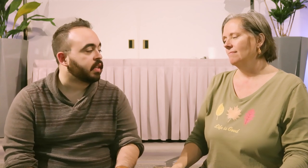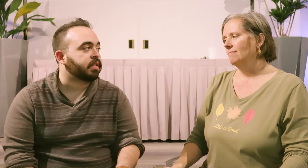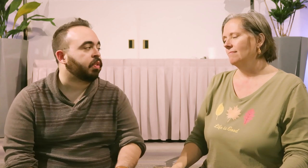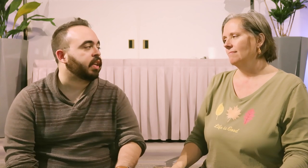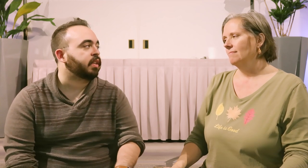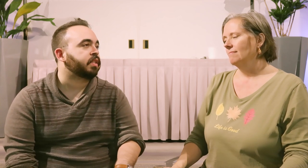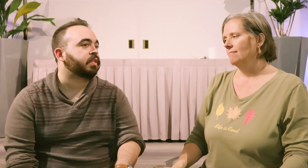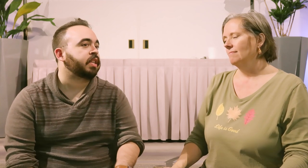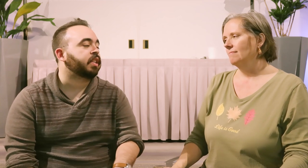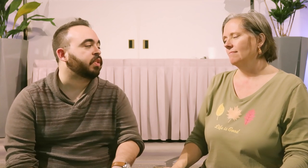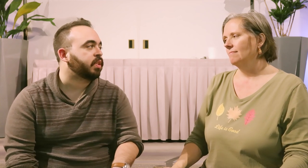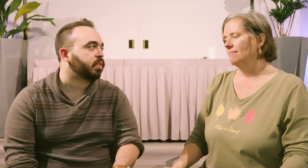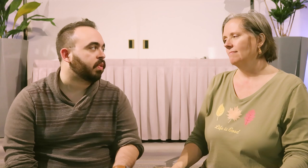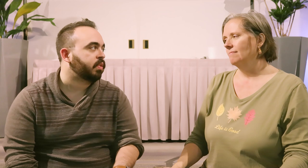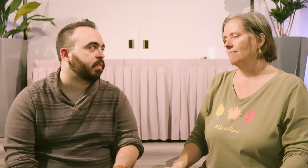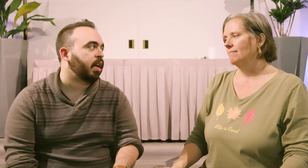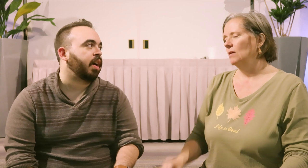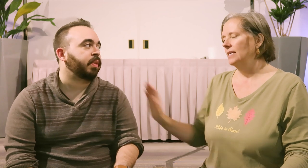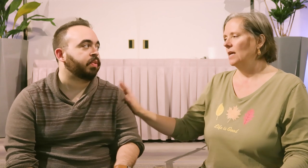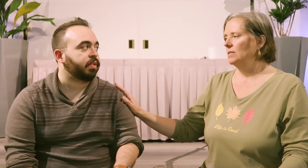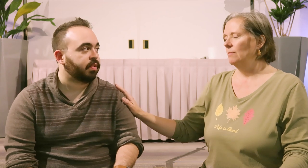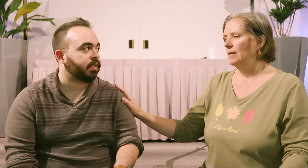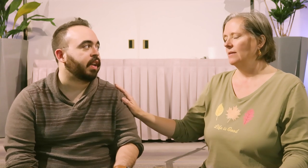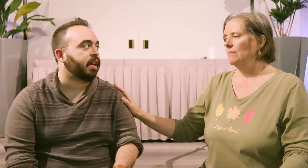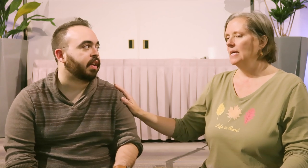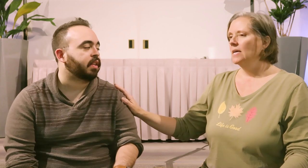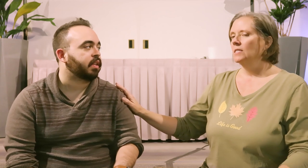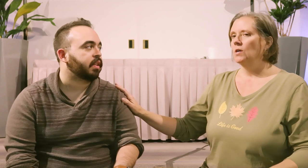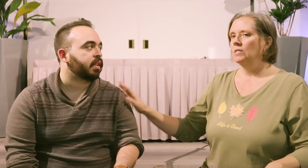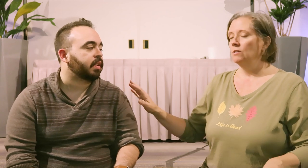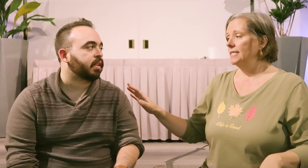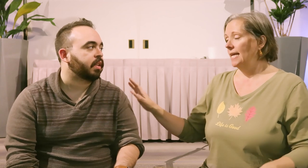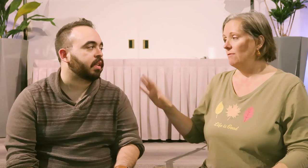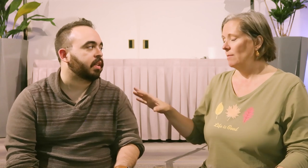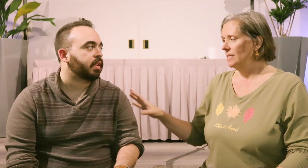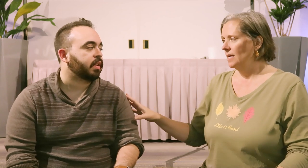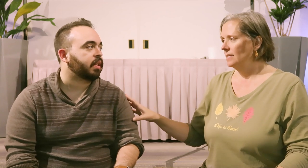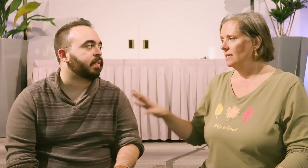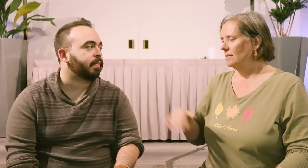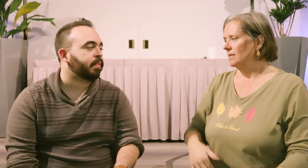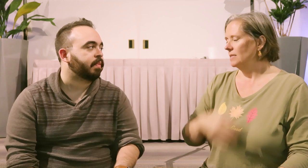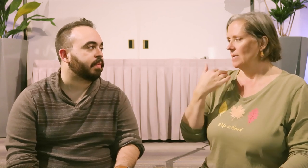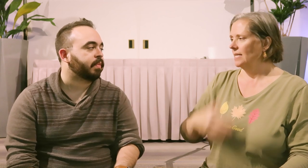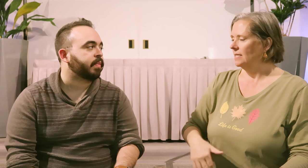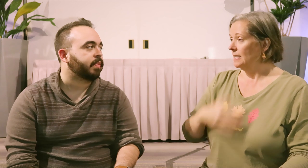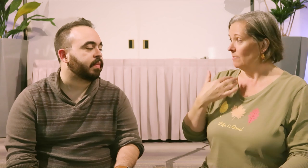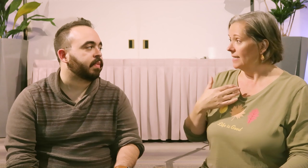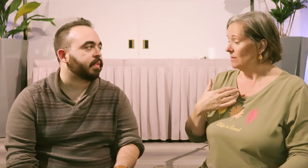He's only he's nearly two years old. I went through. I stop you right there. So as soon as she said I haven't met my son this intensity spiked in